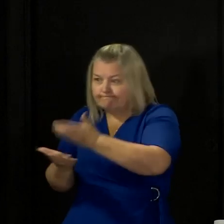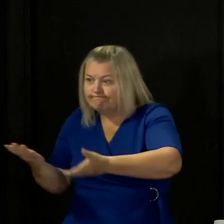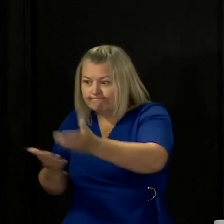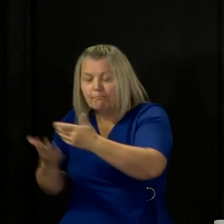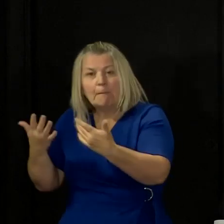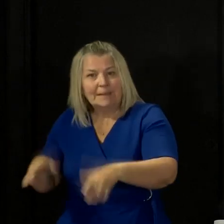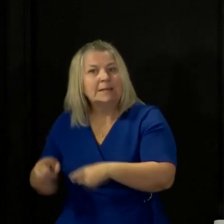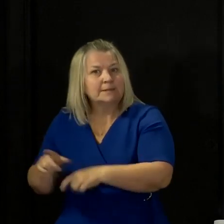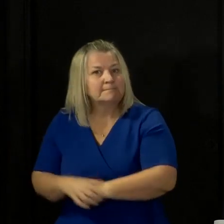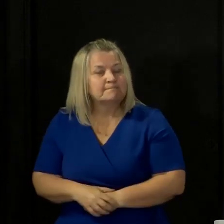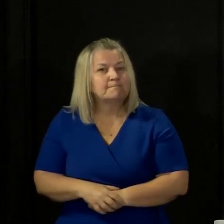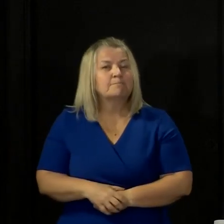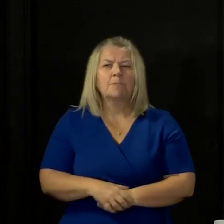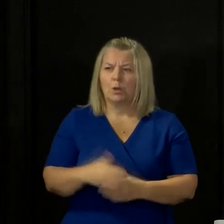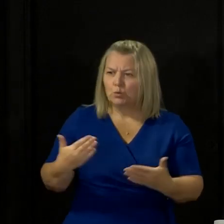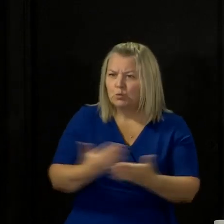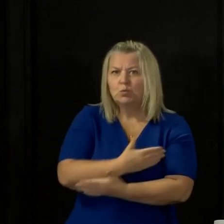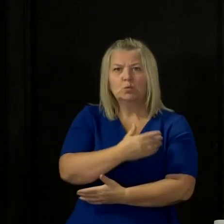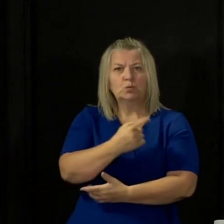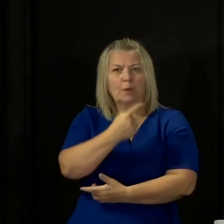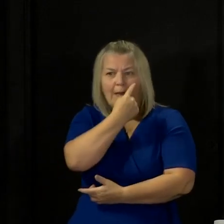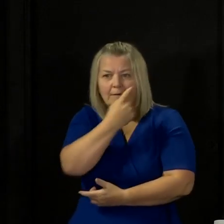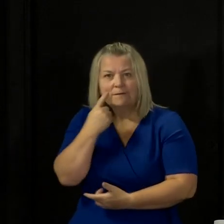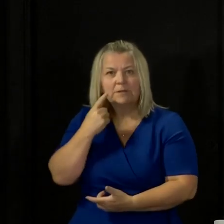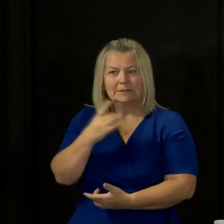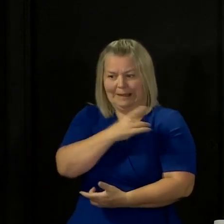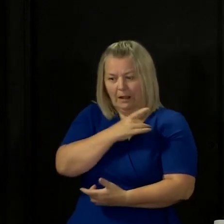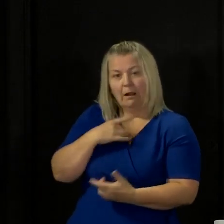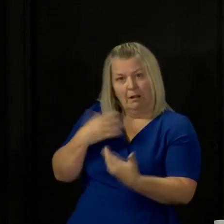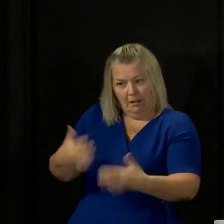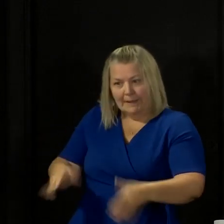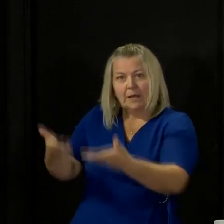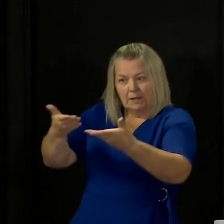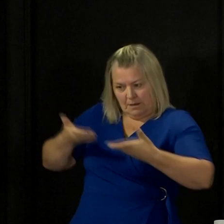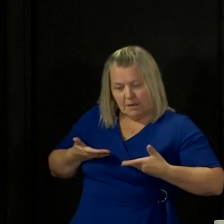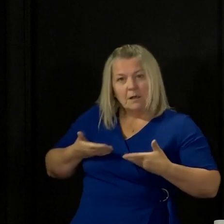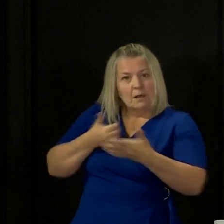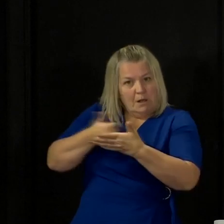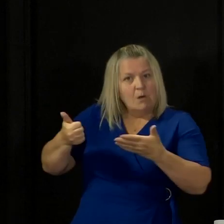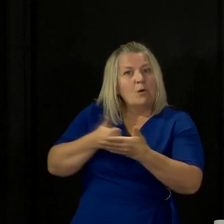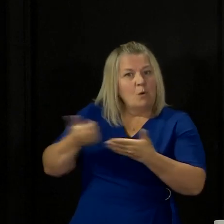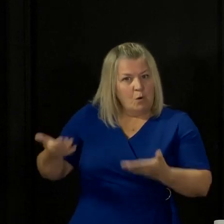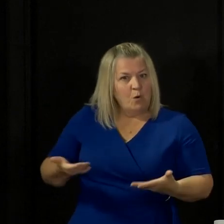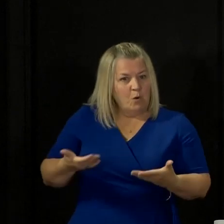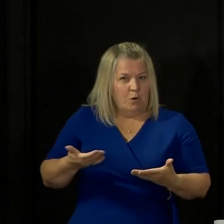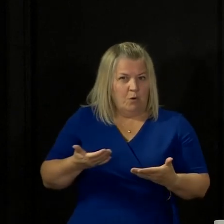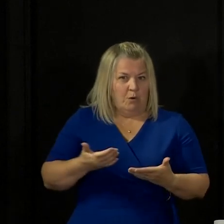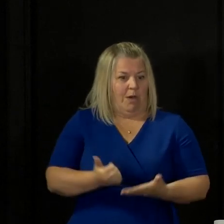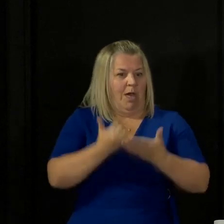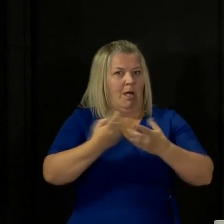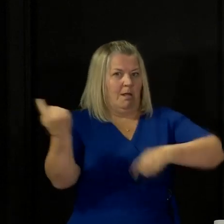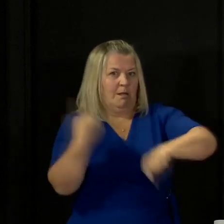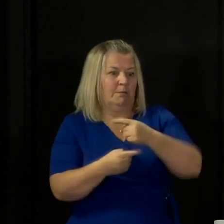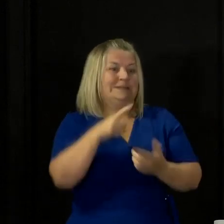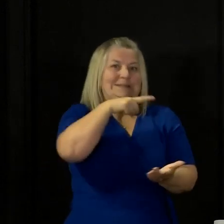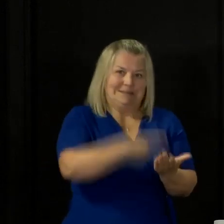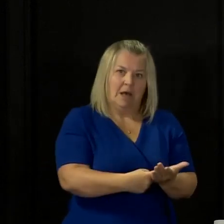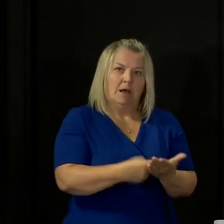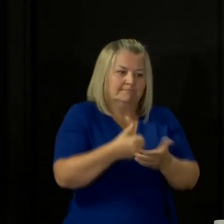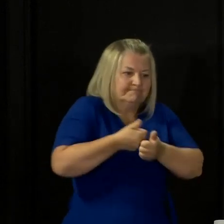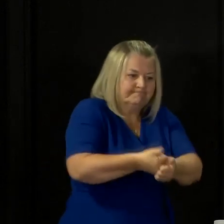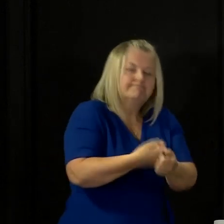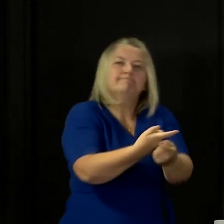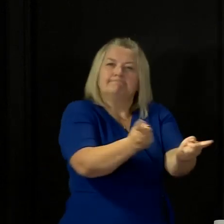complex and new clinical evidence is becoming available constantly. However, we do hope to make this more detailed advice available